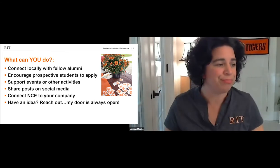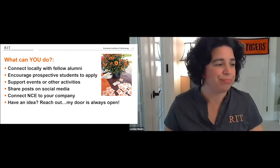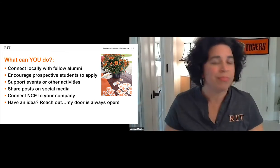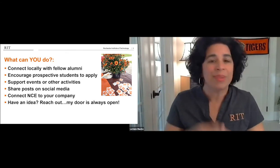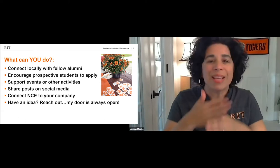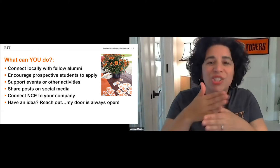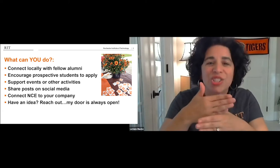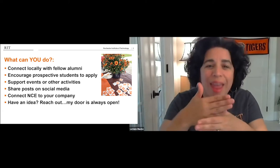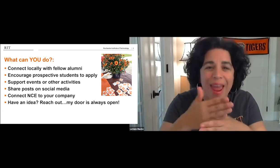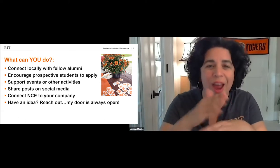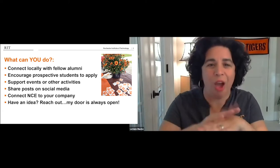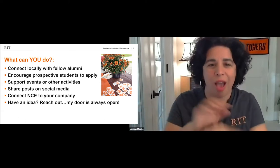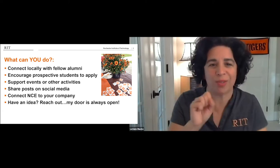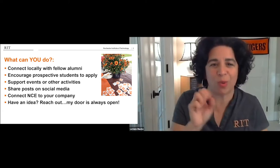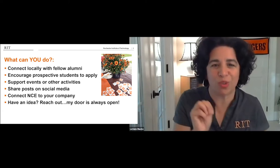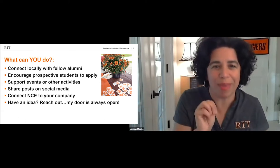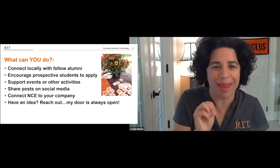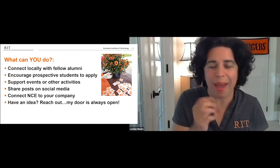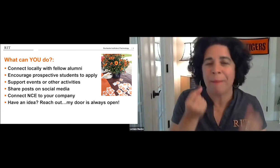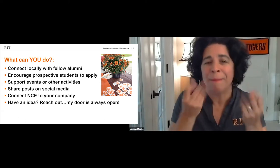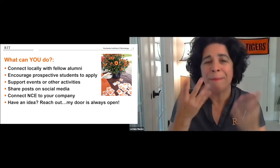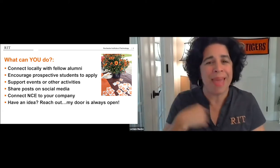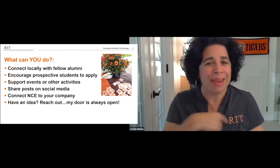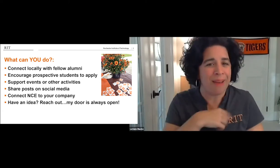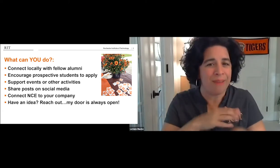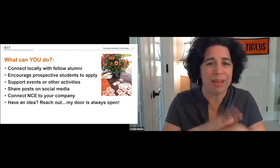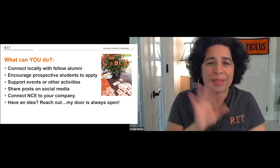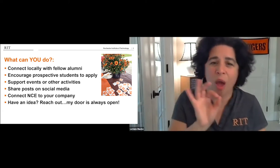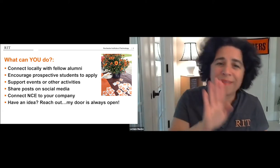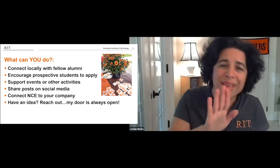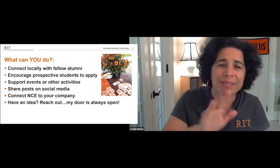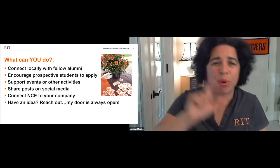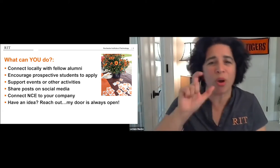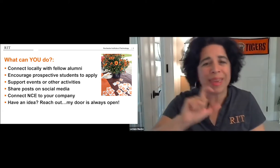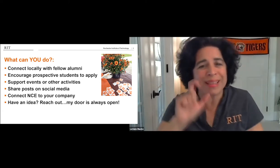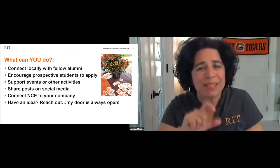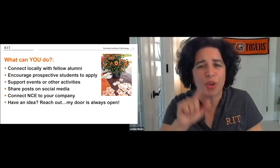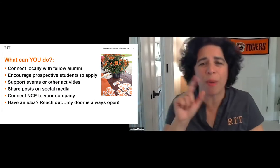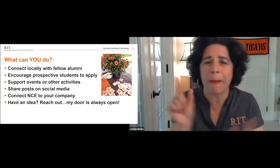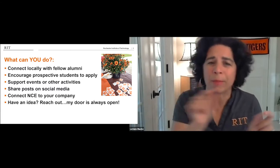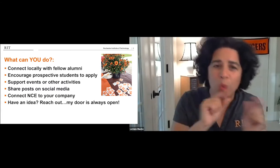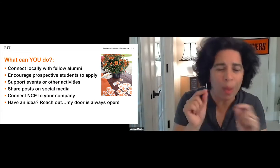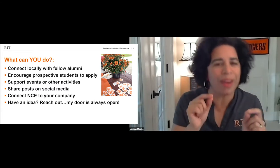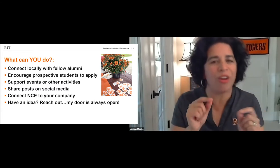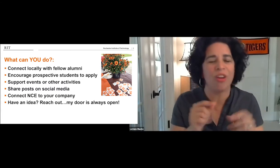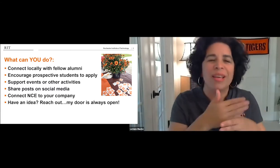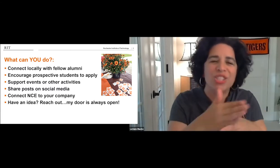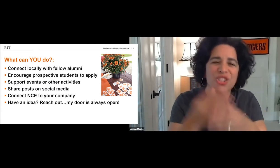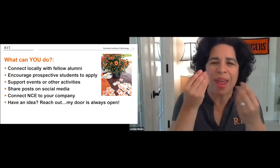within your own individual communities and states. You can always share our posts on social media. We're always on